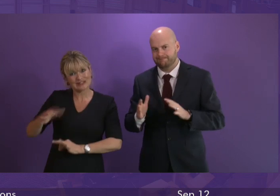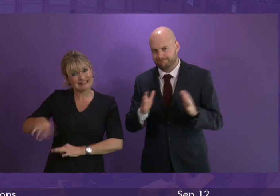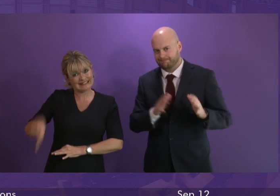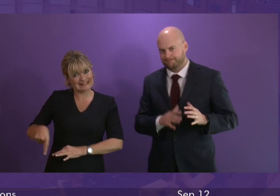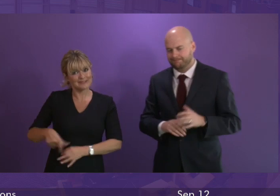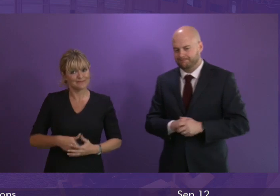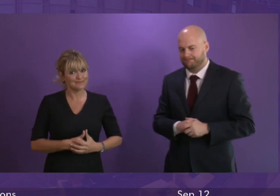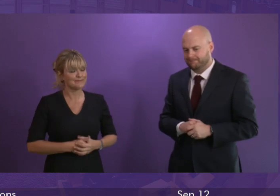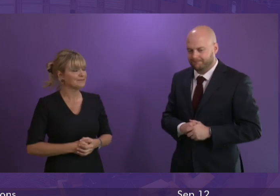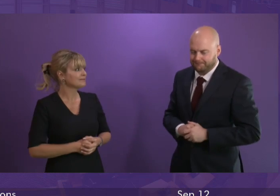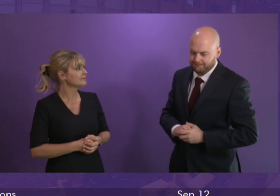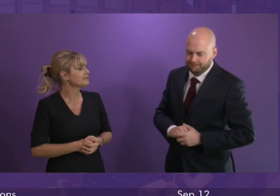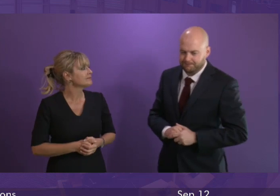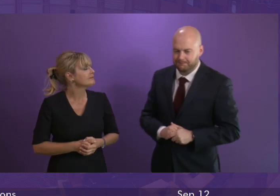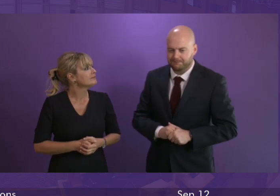John Kinney